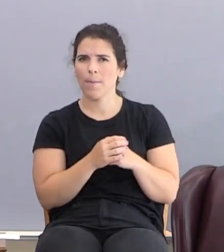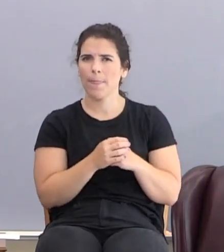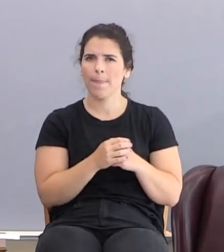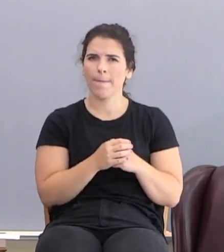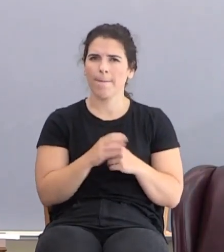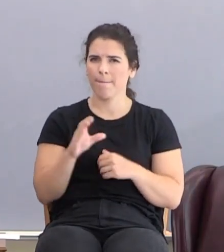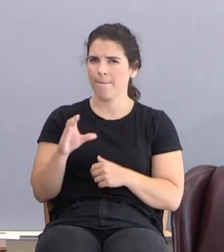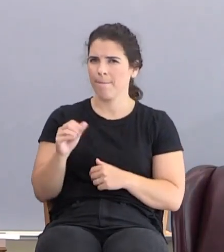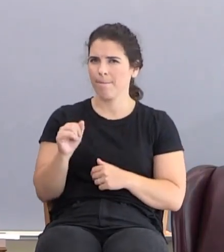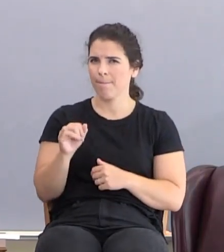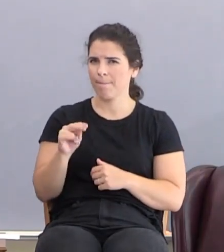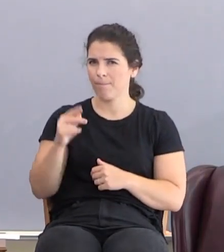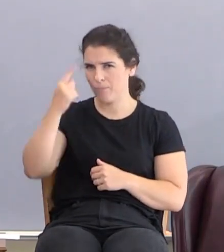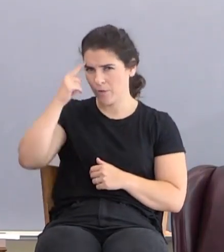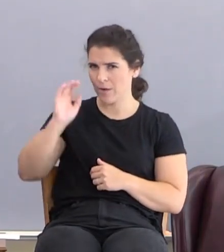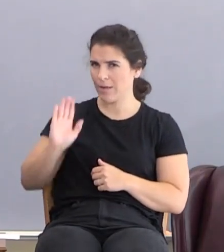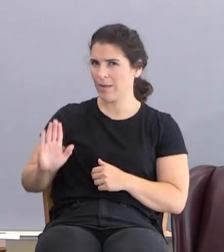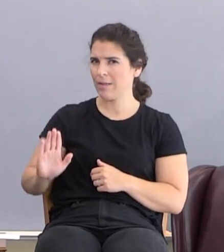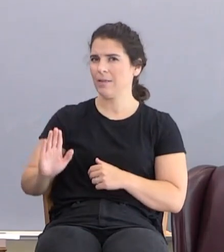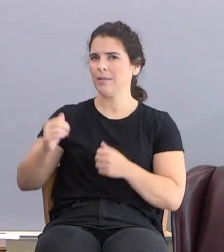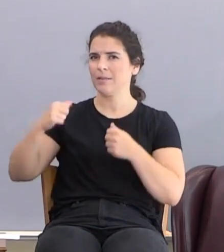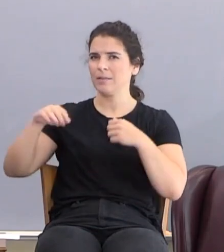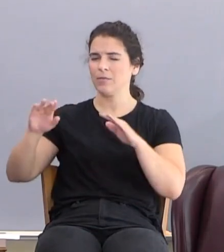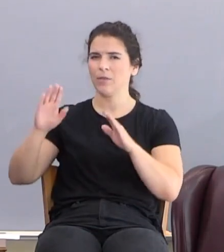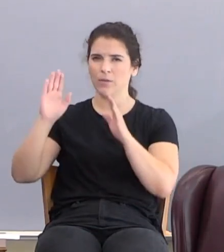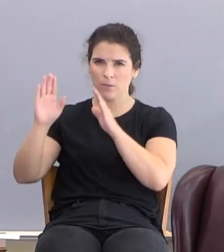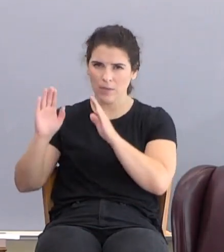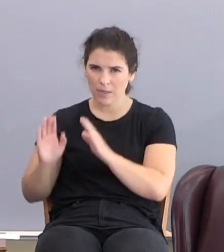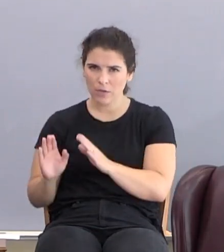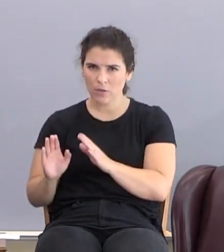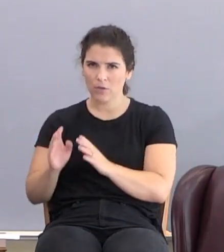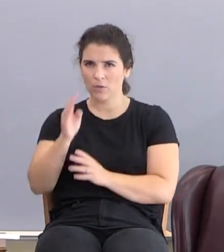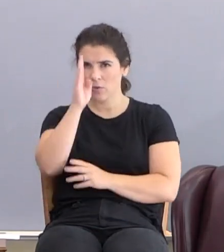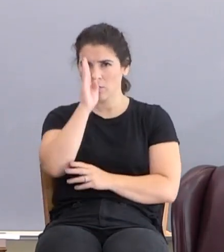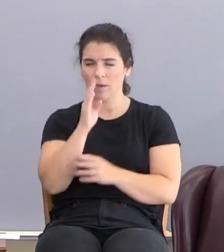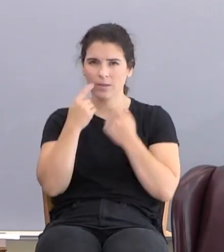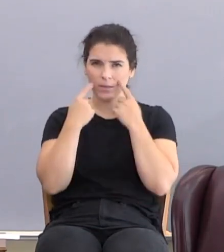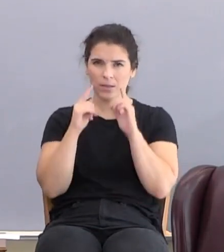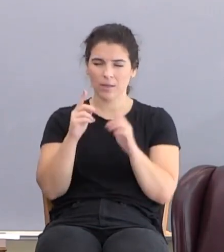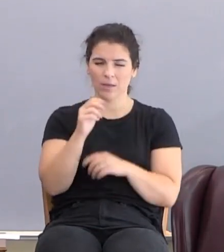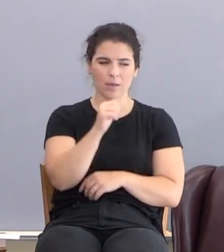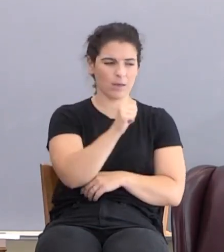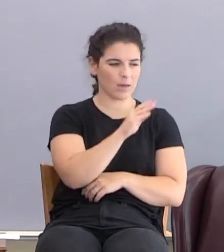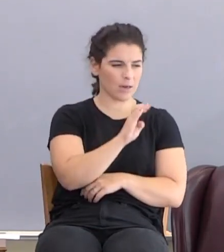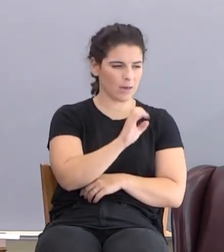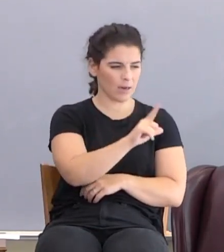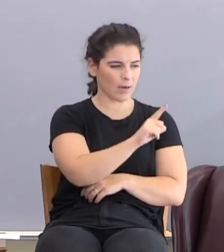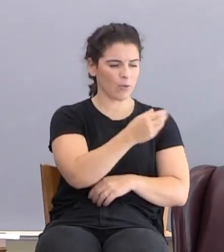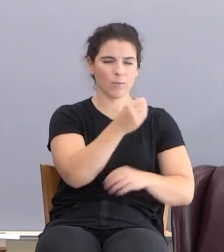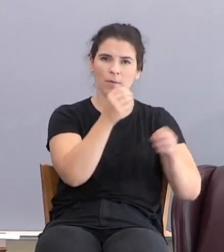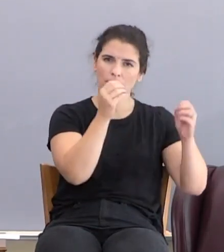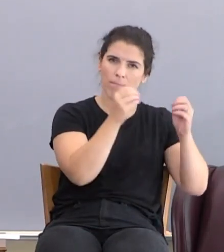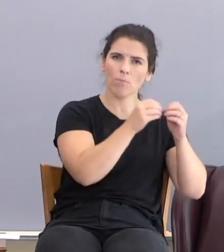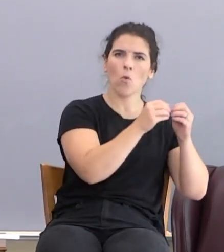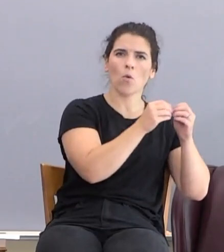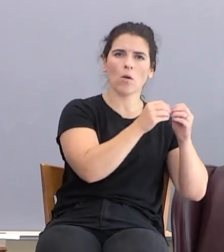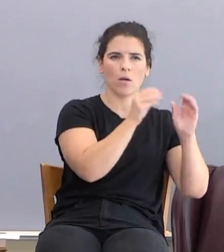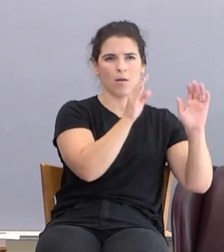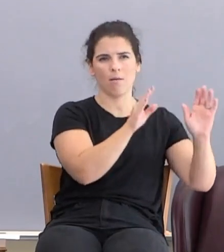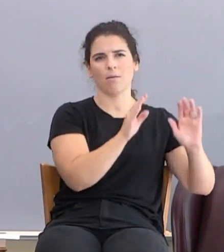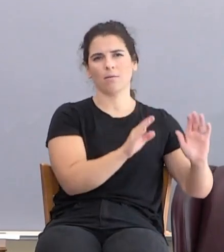Cain thought his sacrifice was excellent. So God declared Abel's to be more excellent.